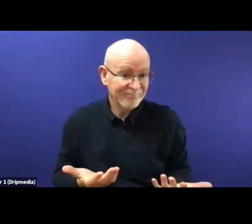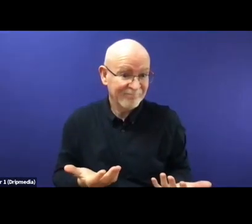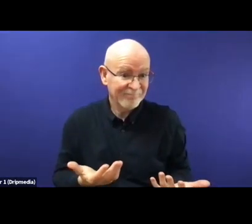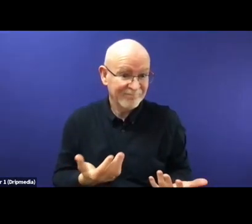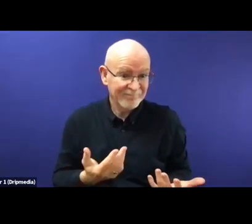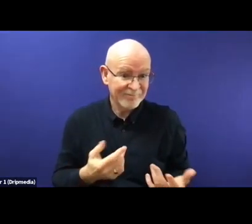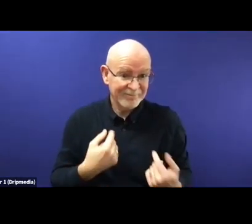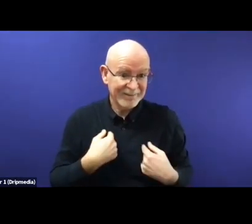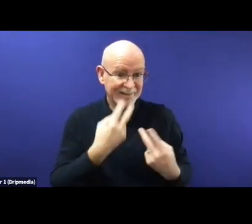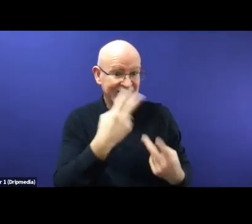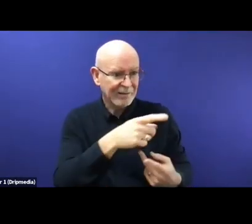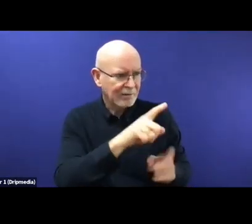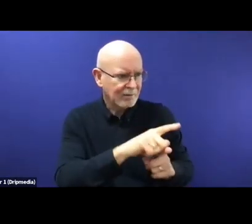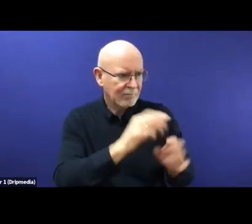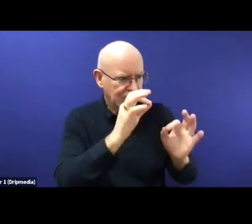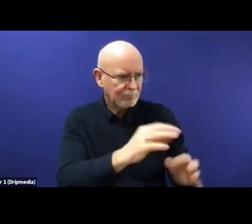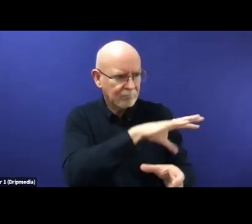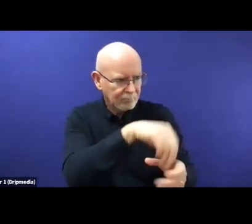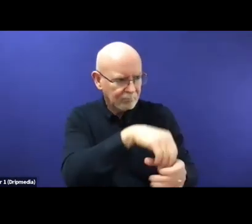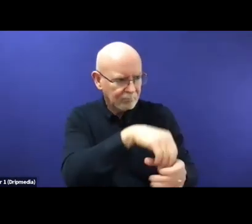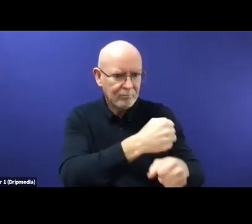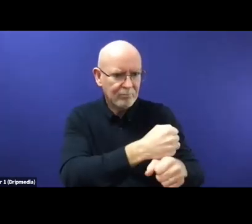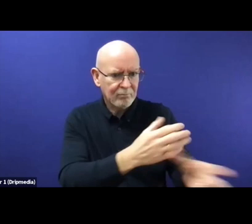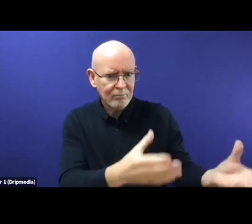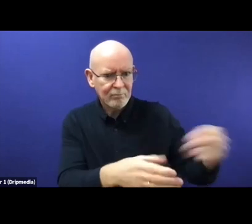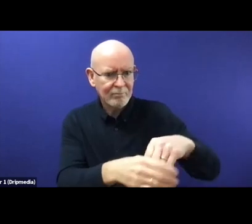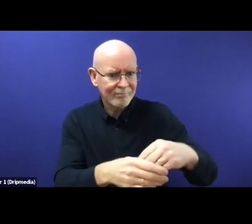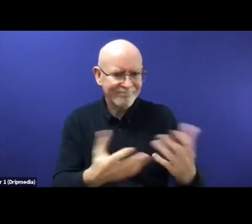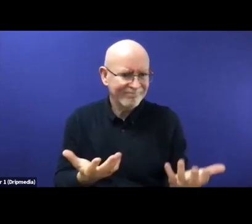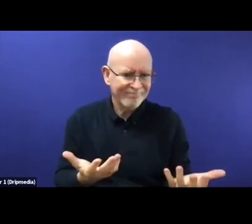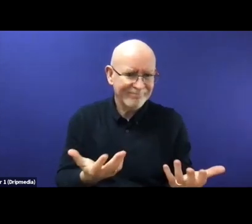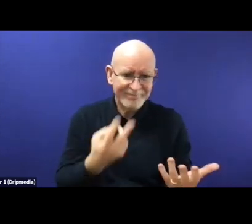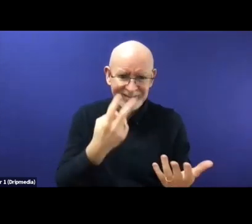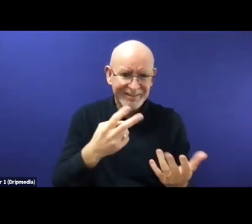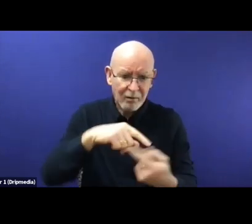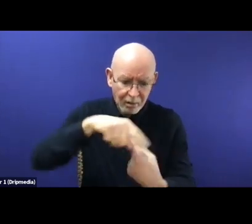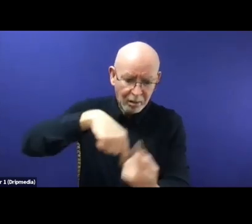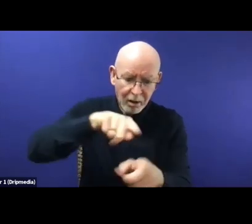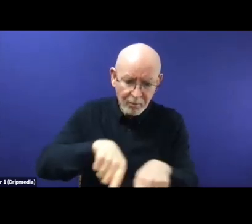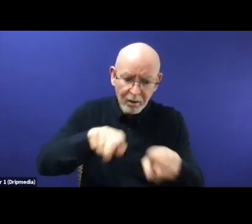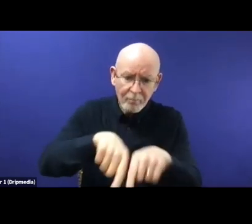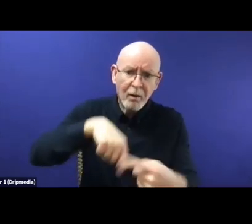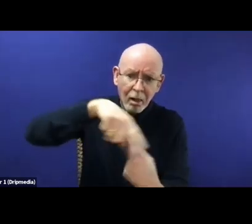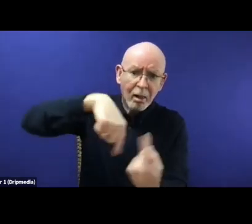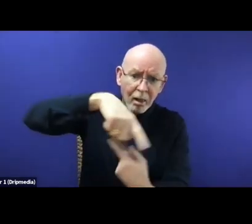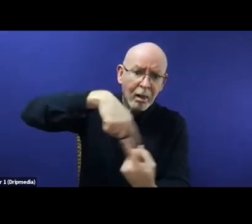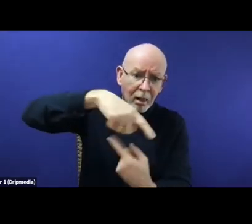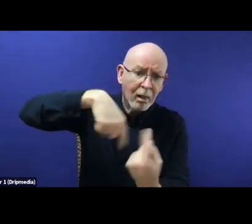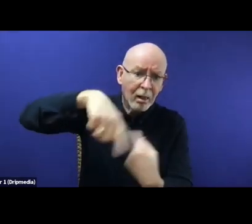and without any improvements. And we are just going to have to face the worst, even worse than what